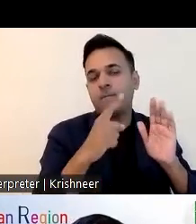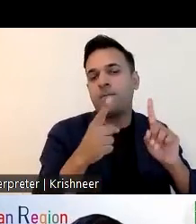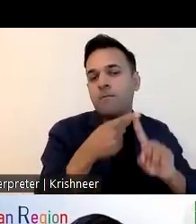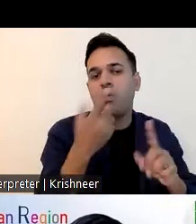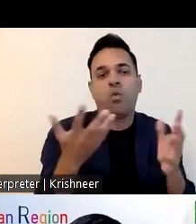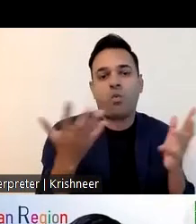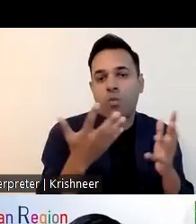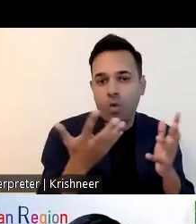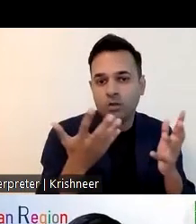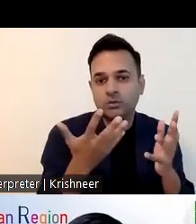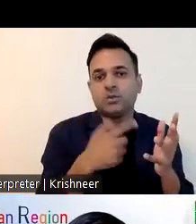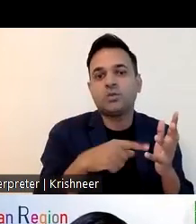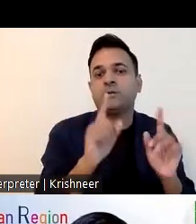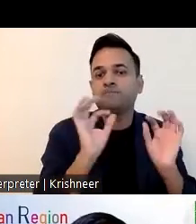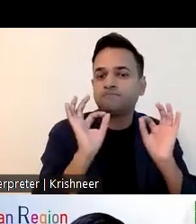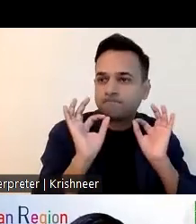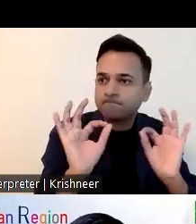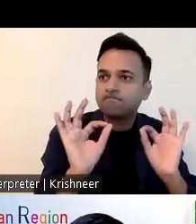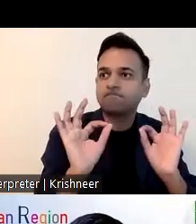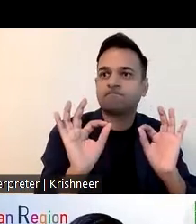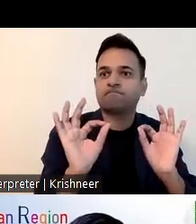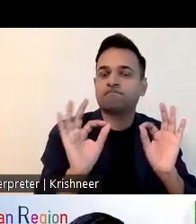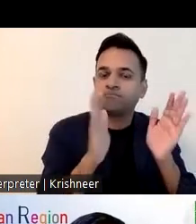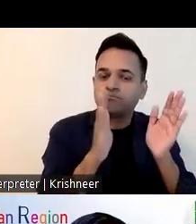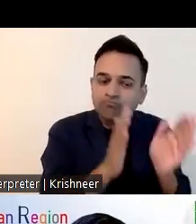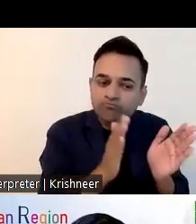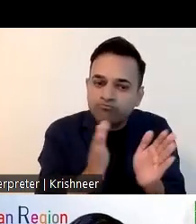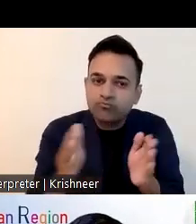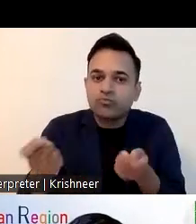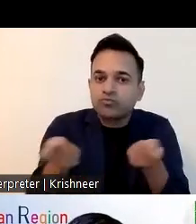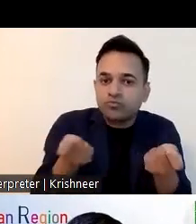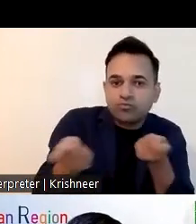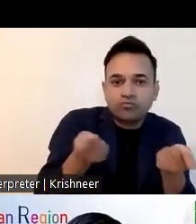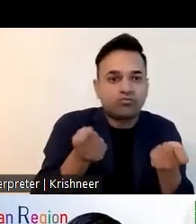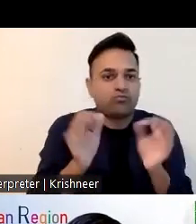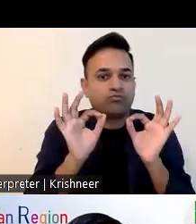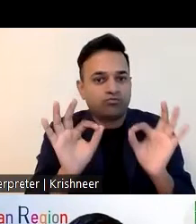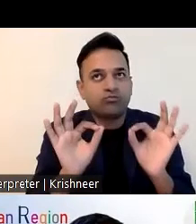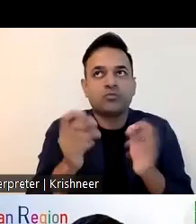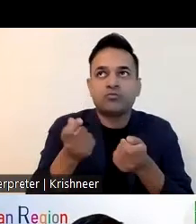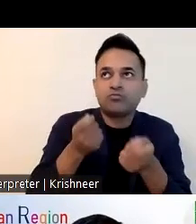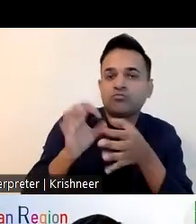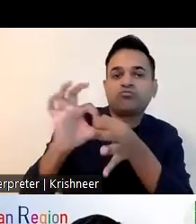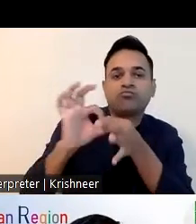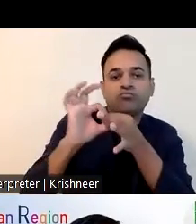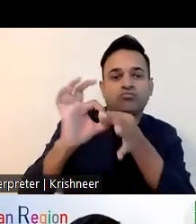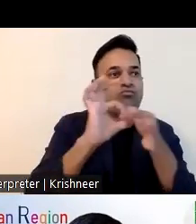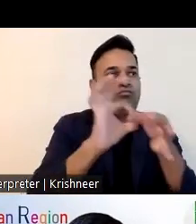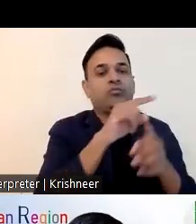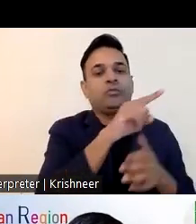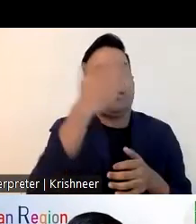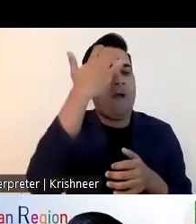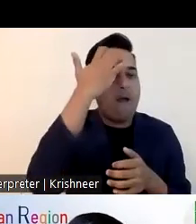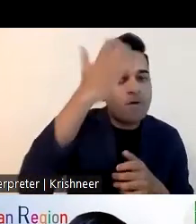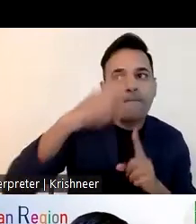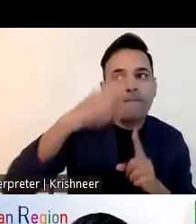we can ensure the better opportunity uh for the person with disabilities it is not uh be said that we also need to uh